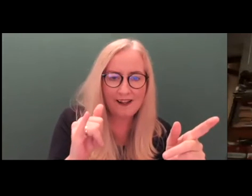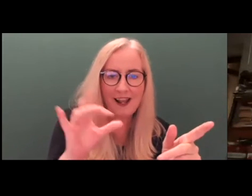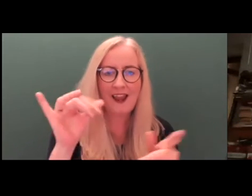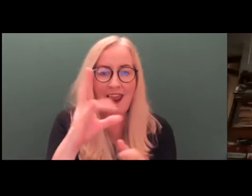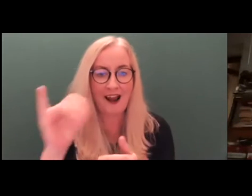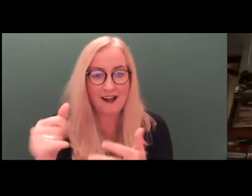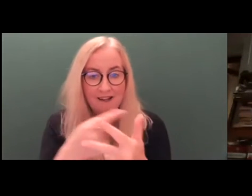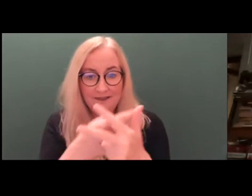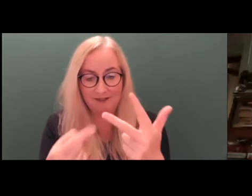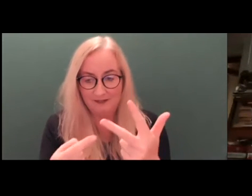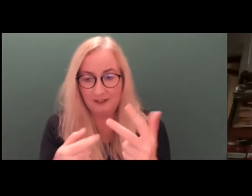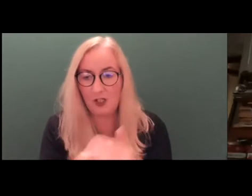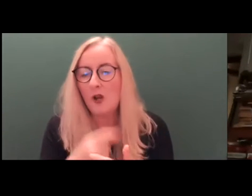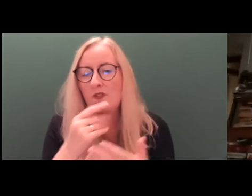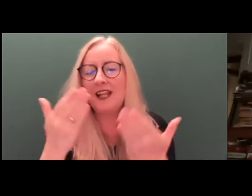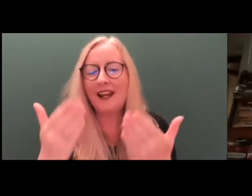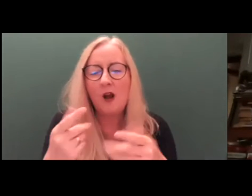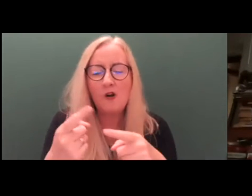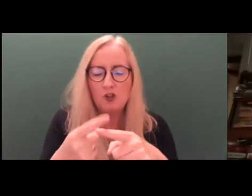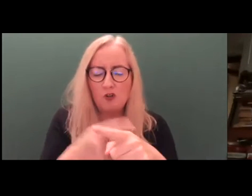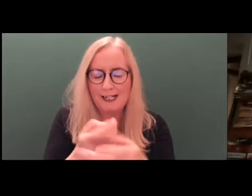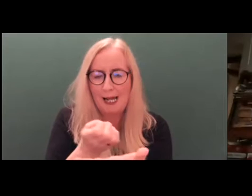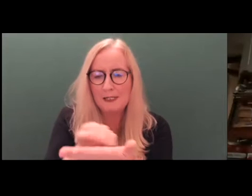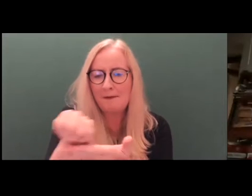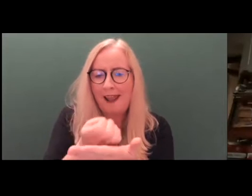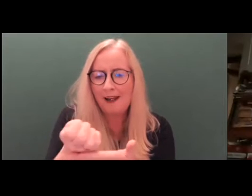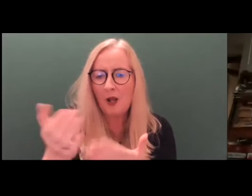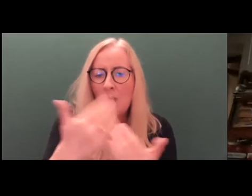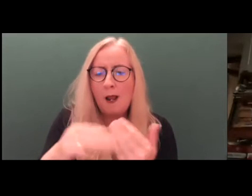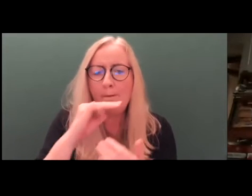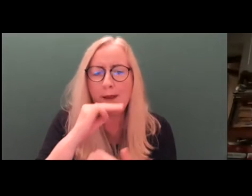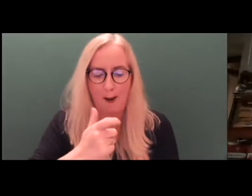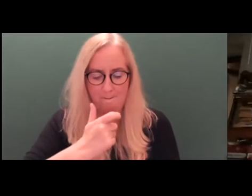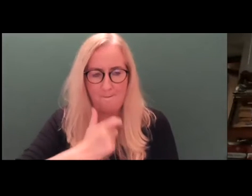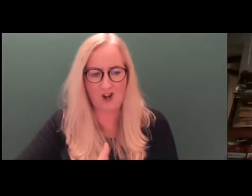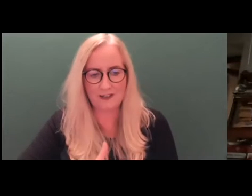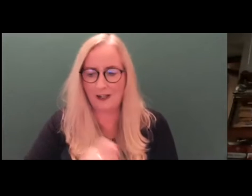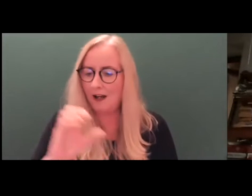will start, I will give you a short definition of what the Personal Ombudsman is.